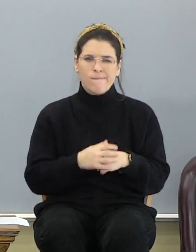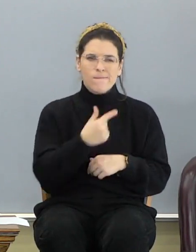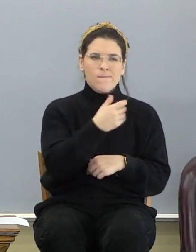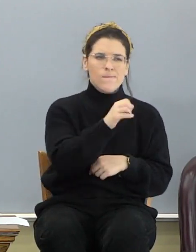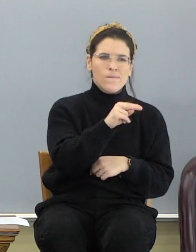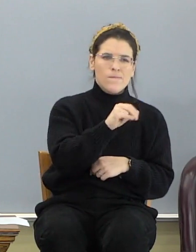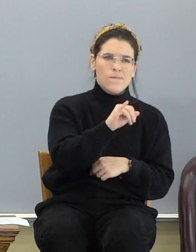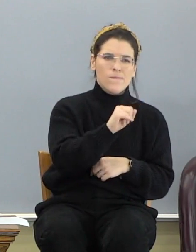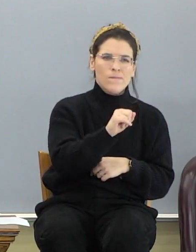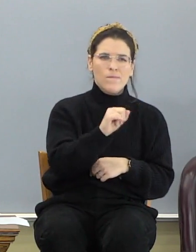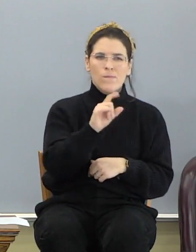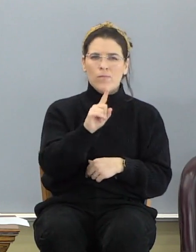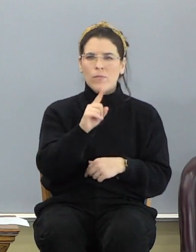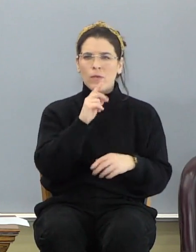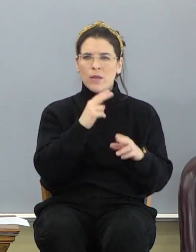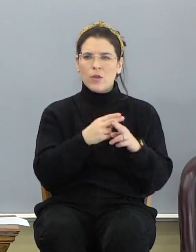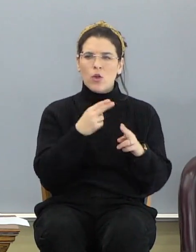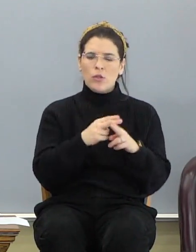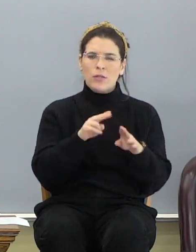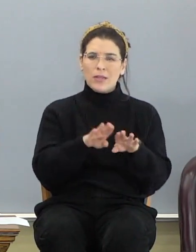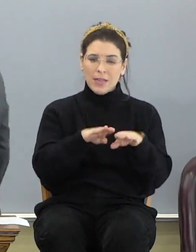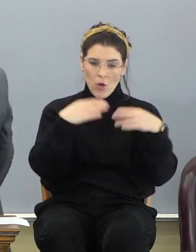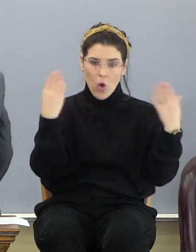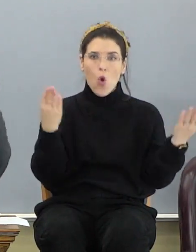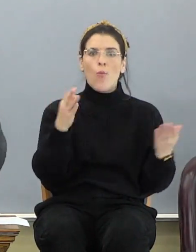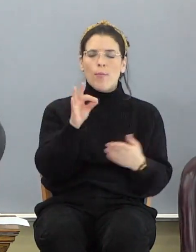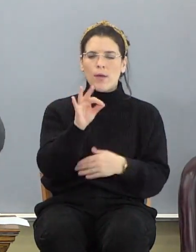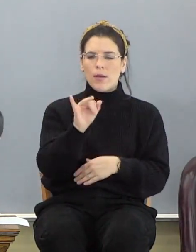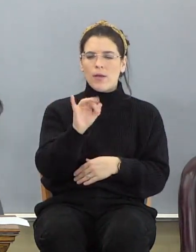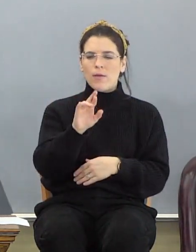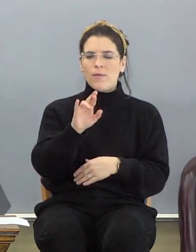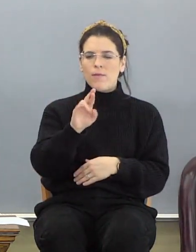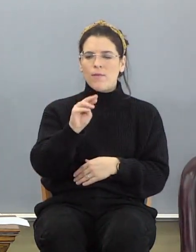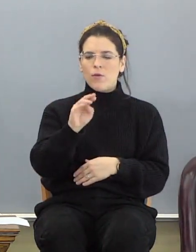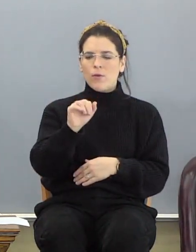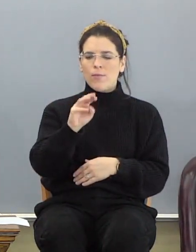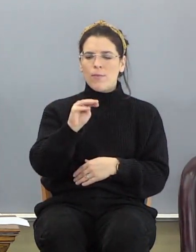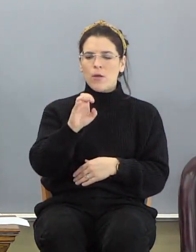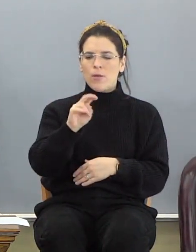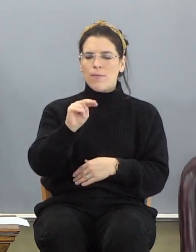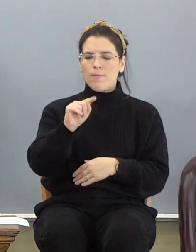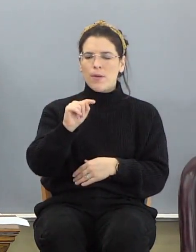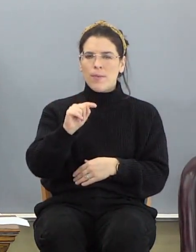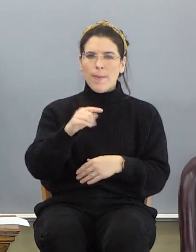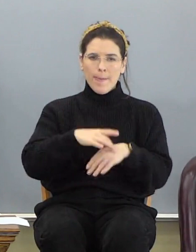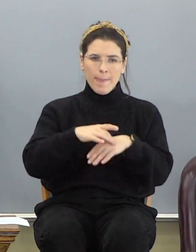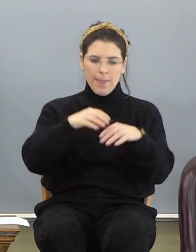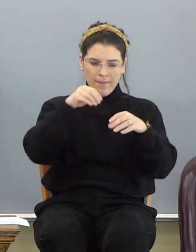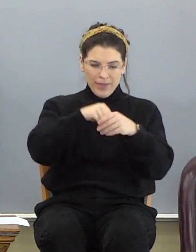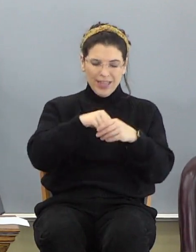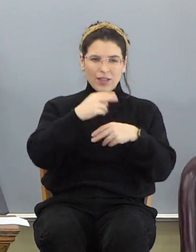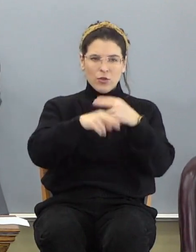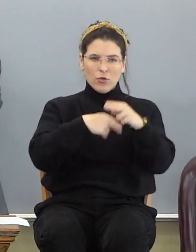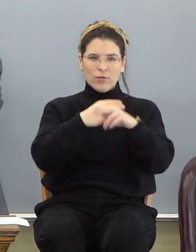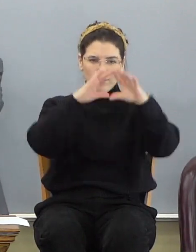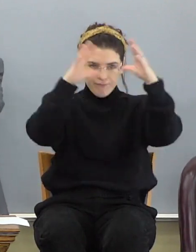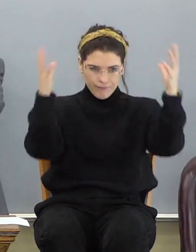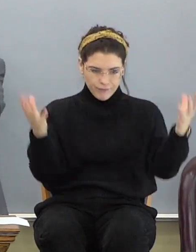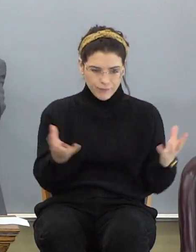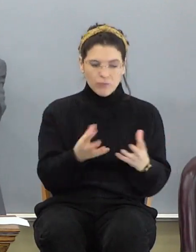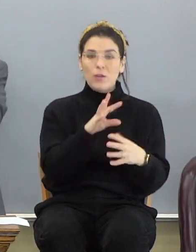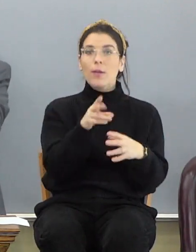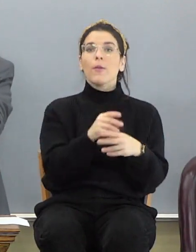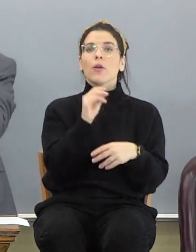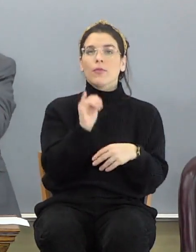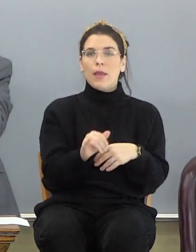this the open firmament. In other words, here's the firmament, the universe, the earth is in the firm, the earth is in the universe. So it's a part of the universe.